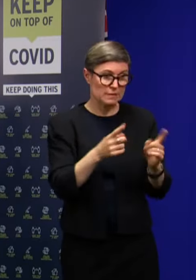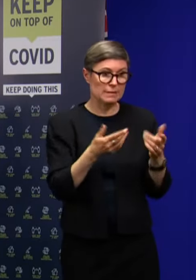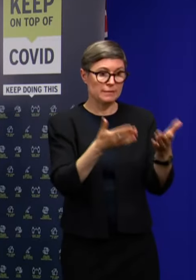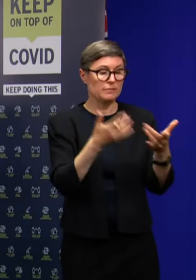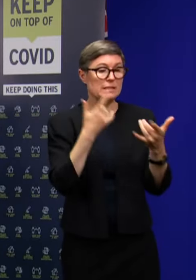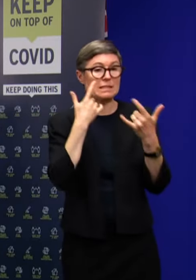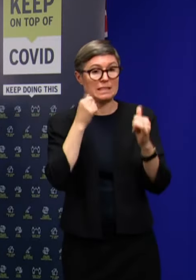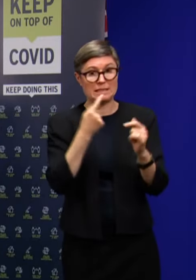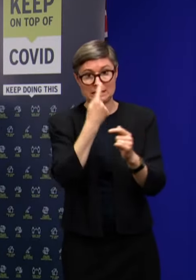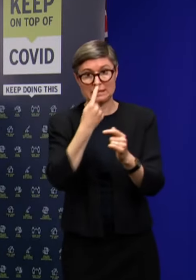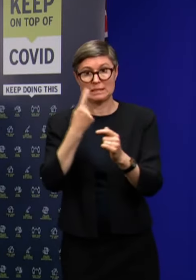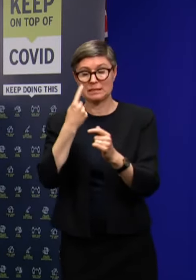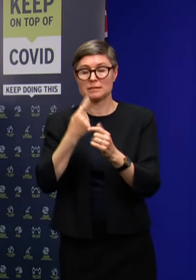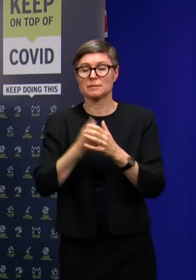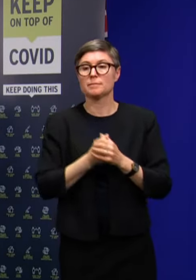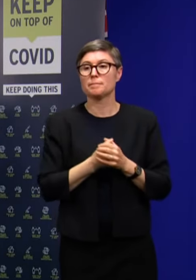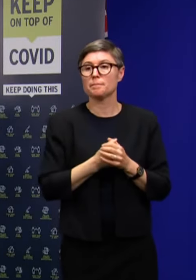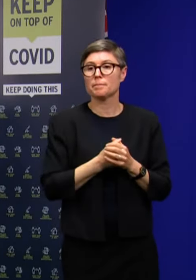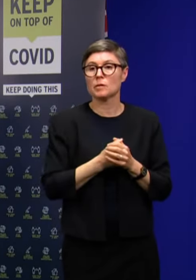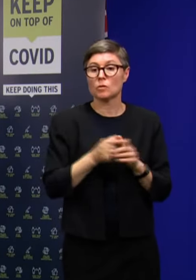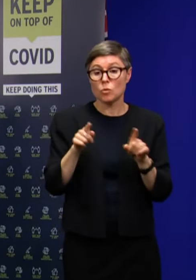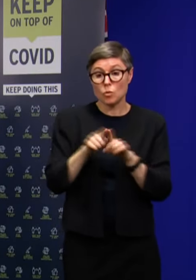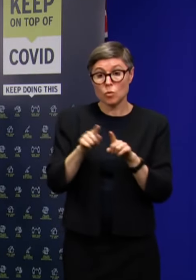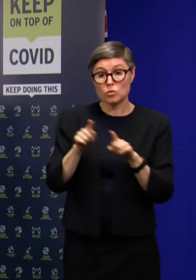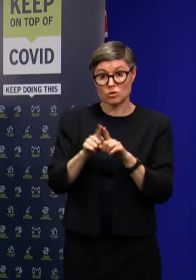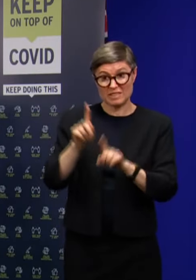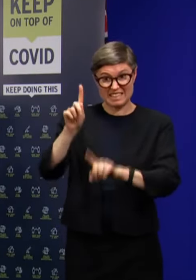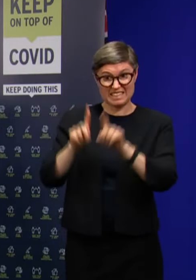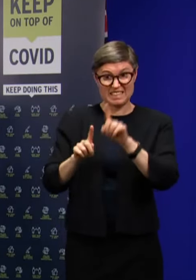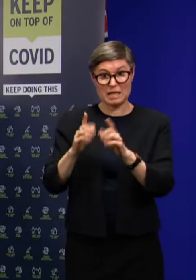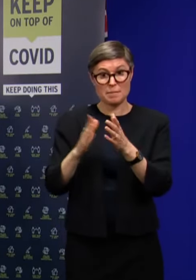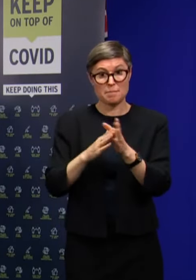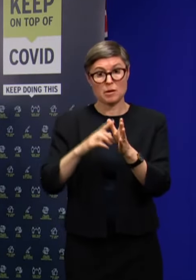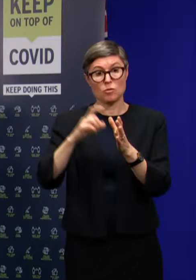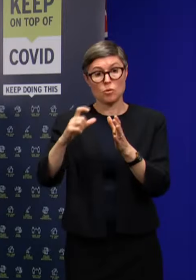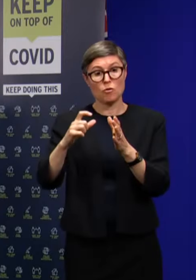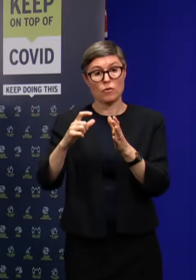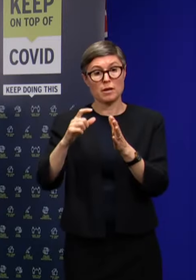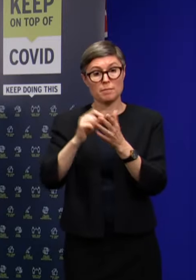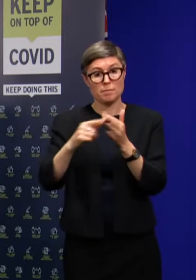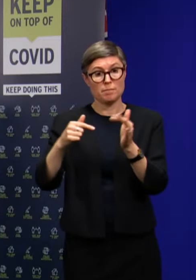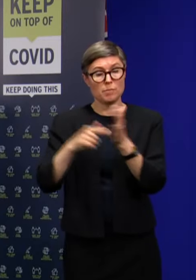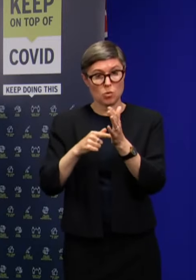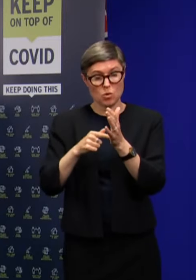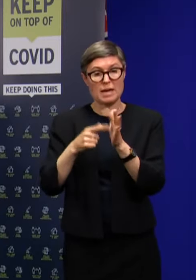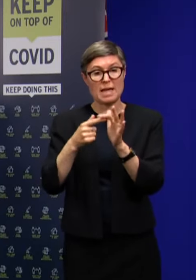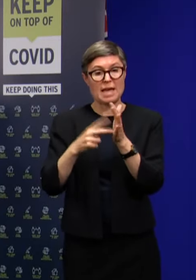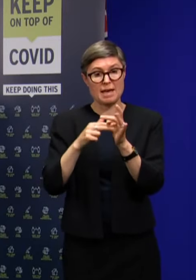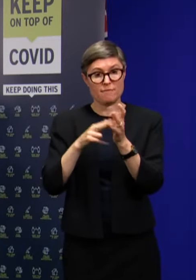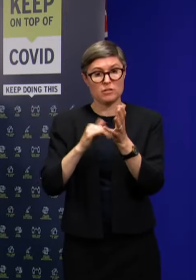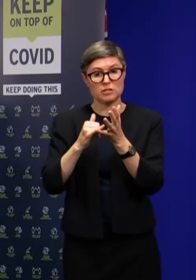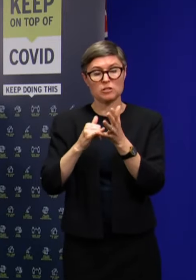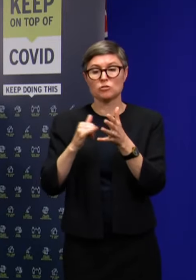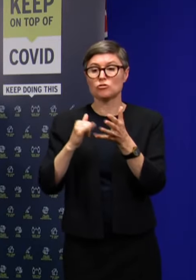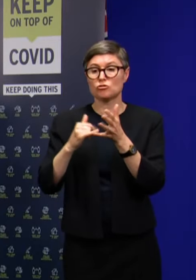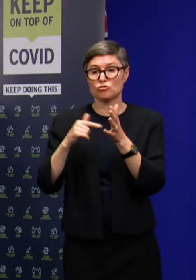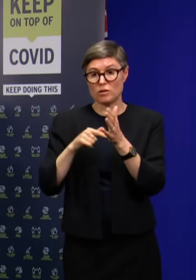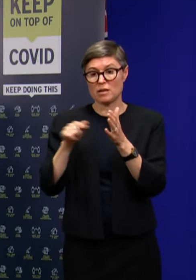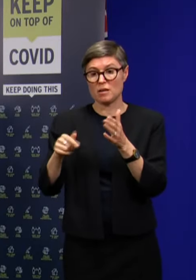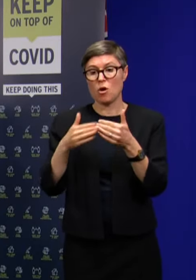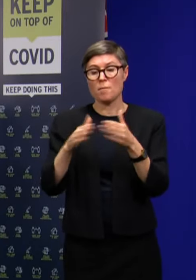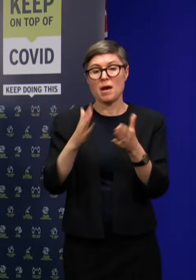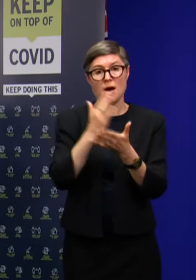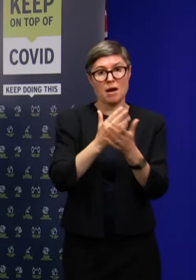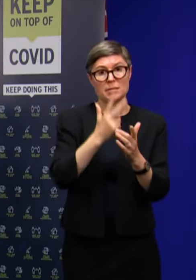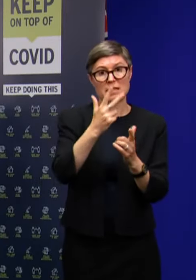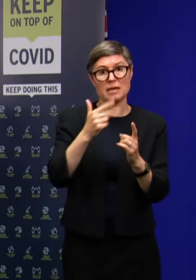remind everyone that testing is available at the Macquarie Point Testing Clinic at 16 Evans Street, Hobart with opening hours of 8.30am